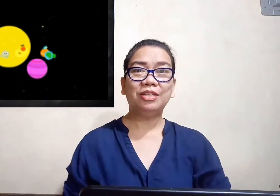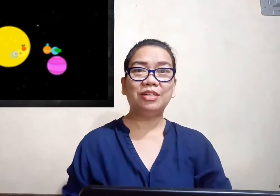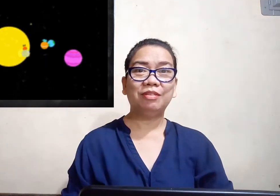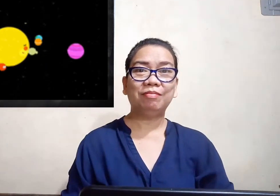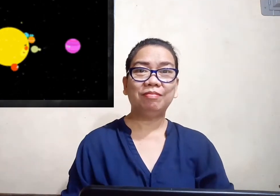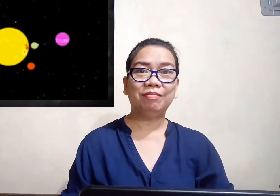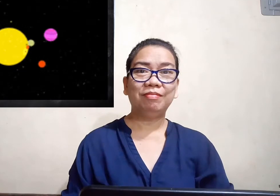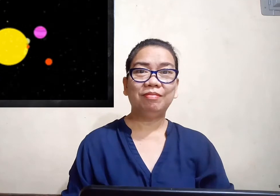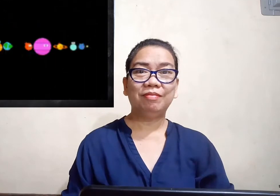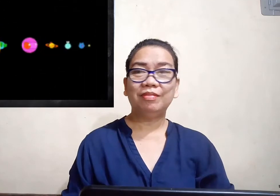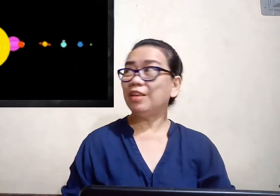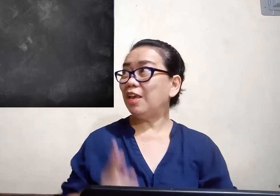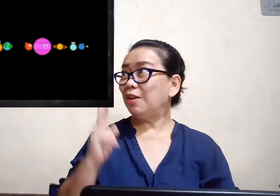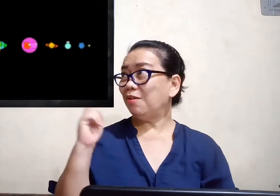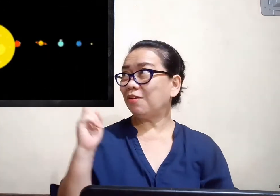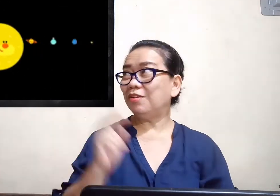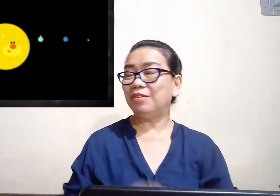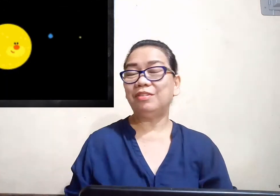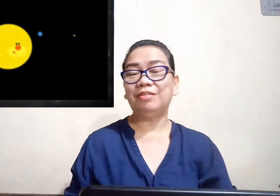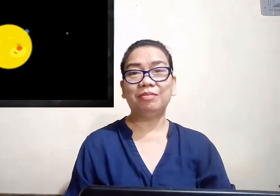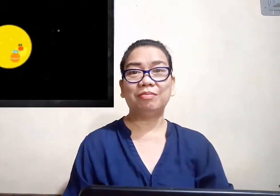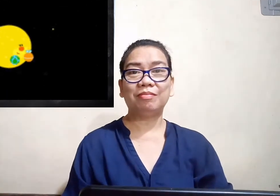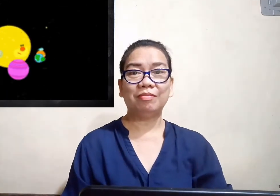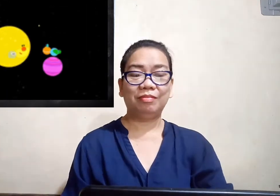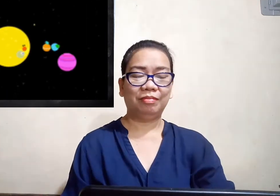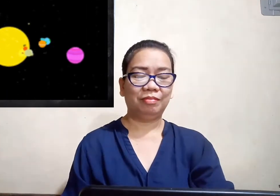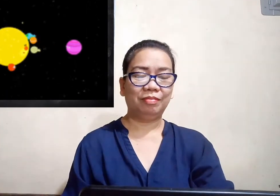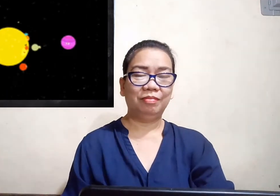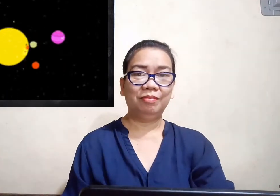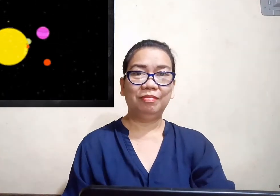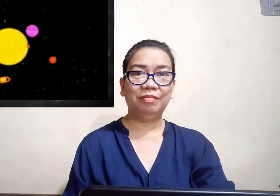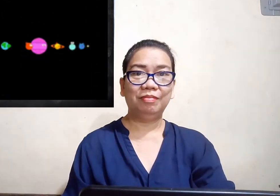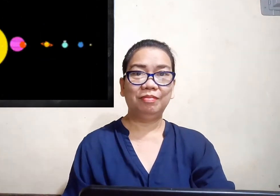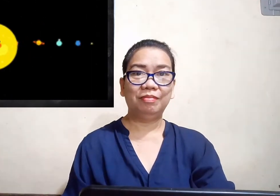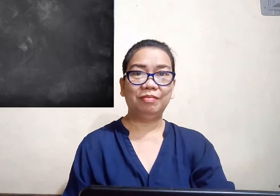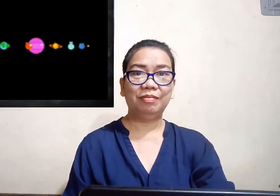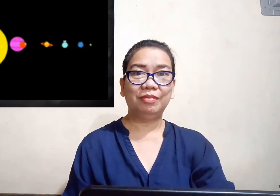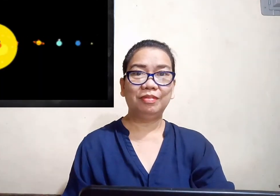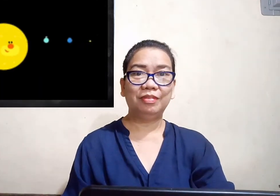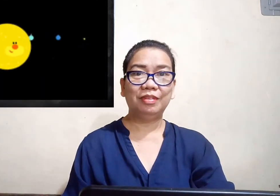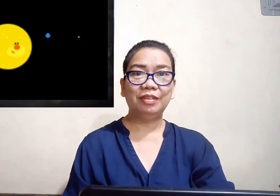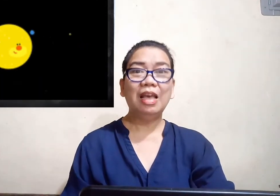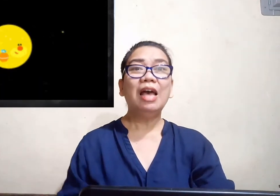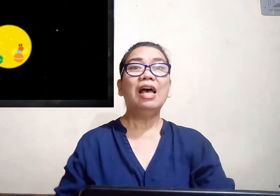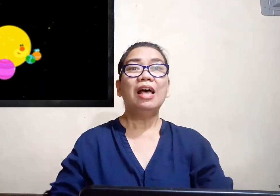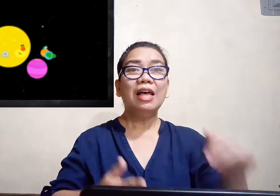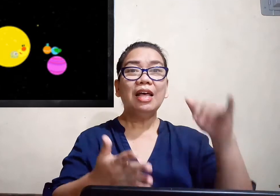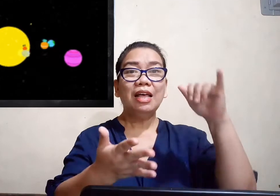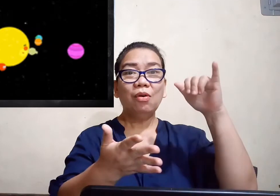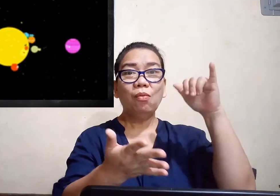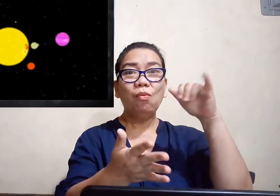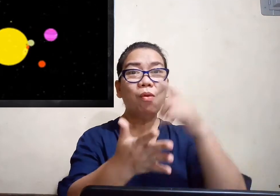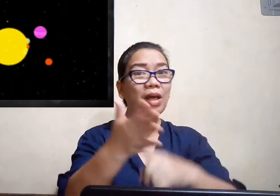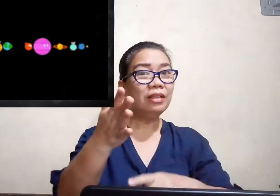okay look what